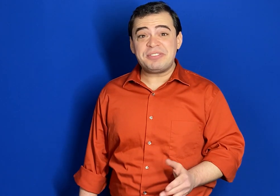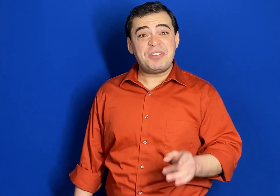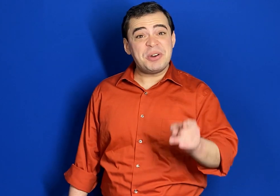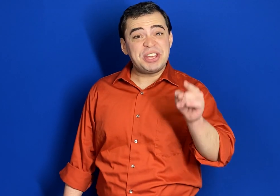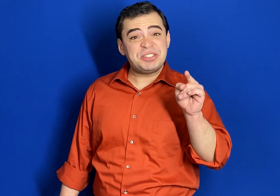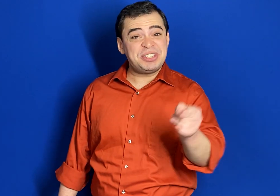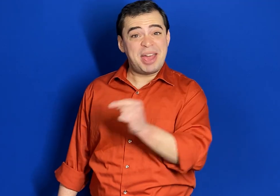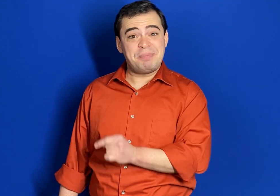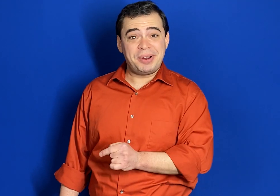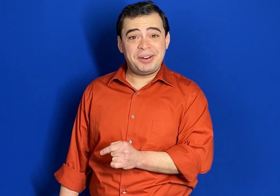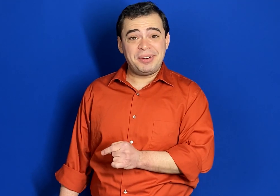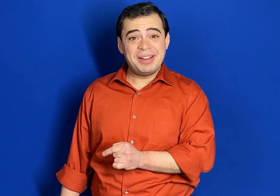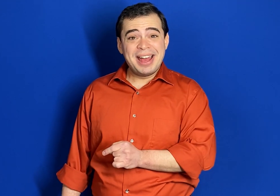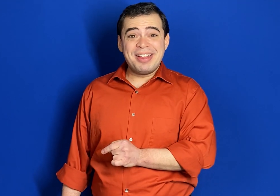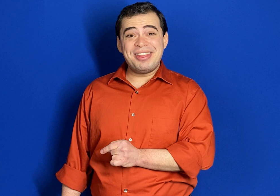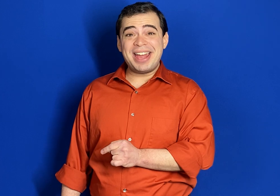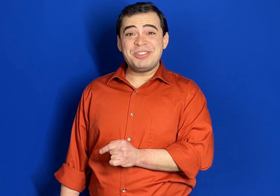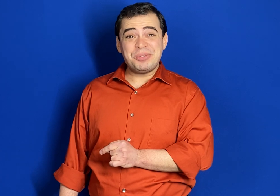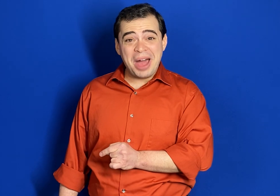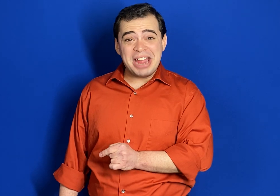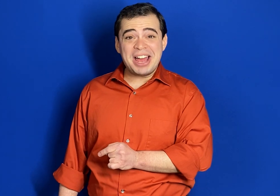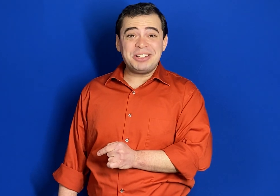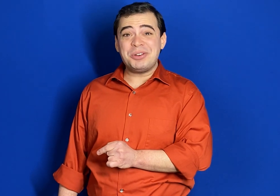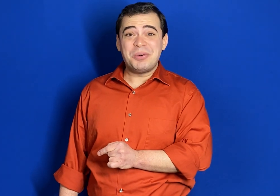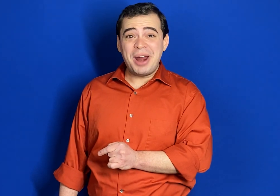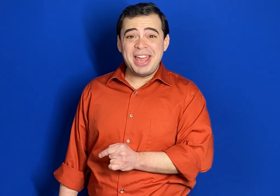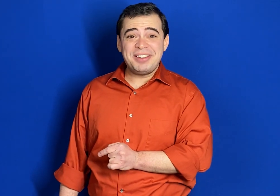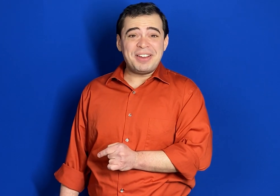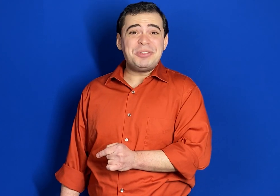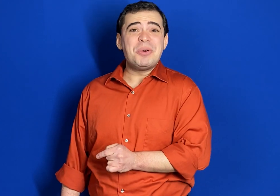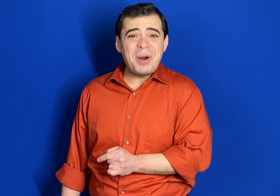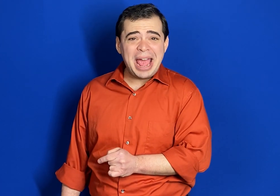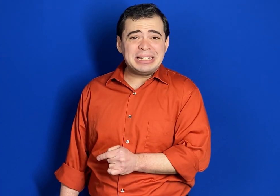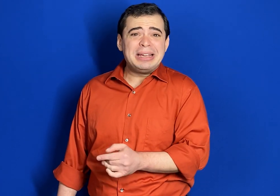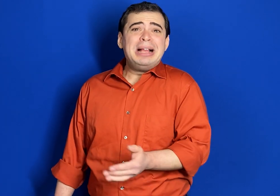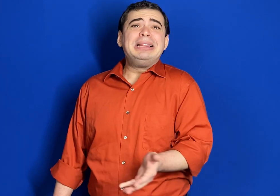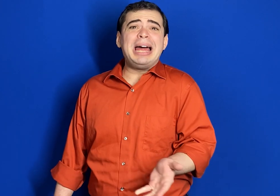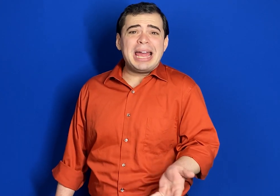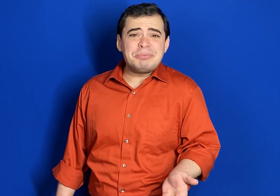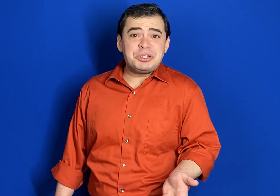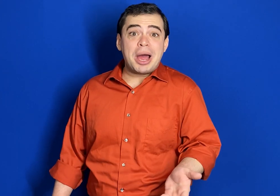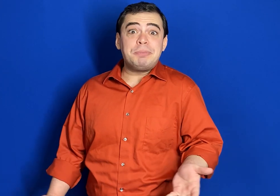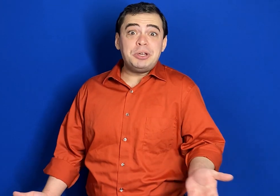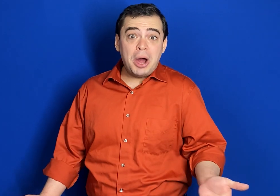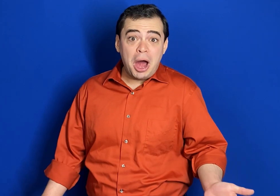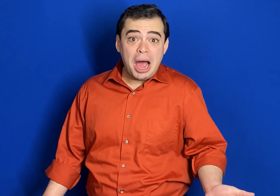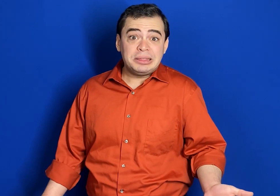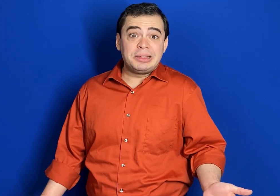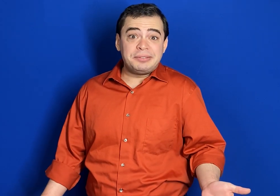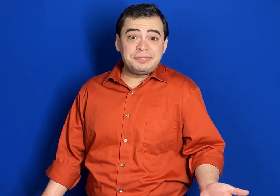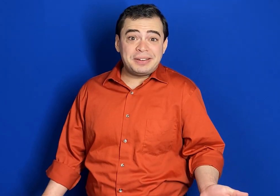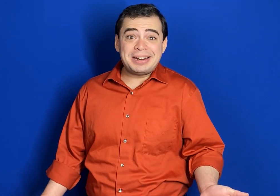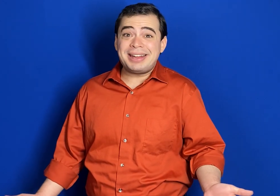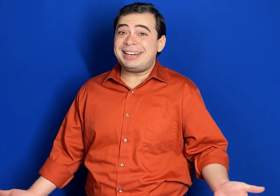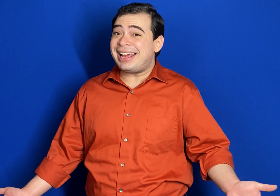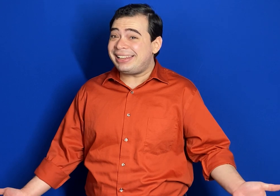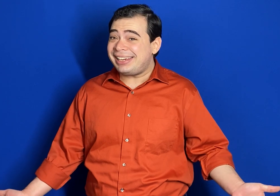for distemper then try not to rave and to rant lamb chop you're living on an Elliot